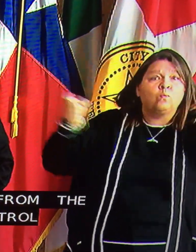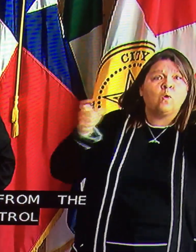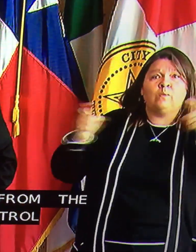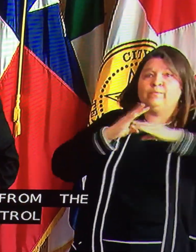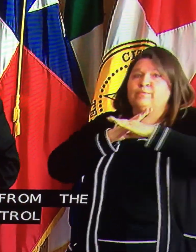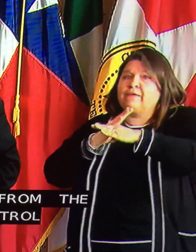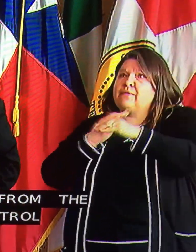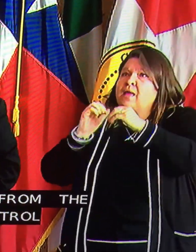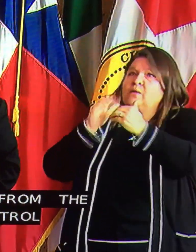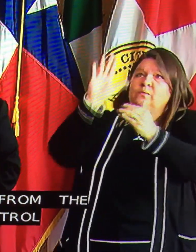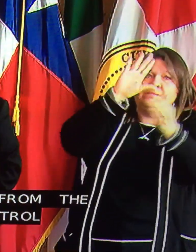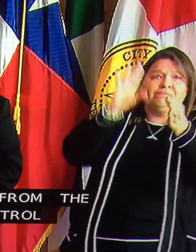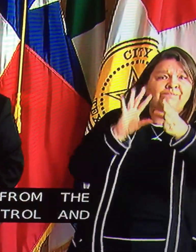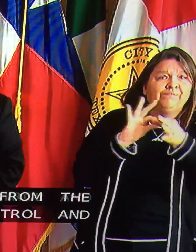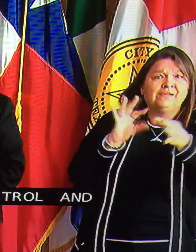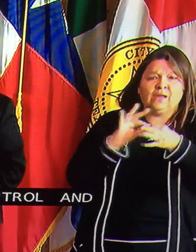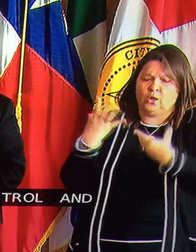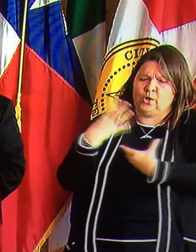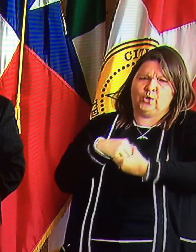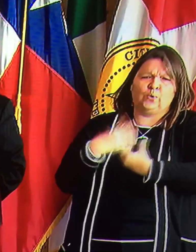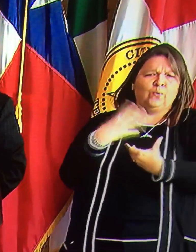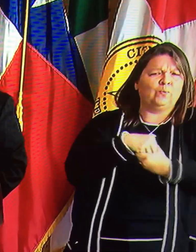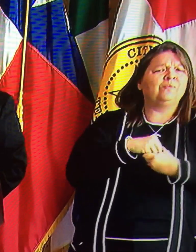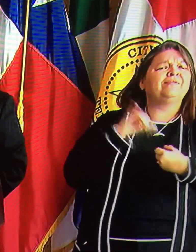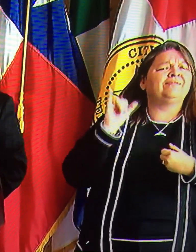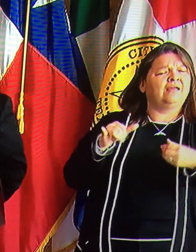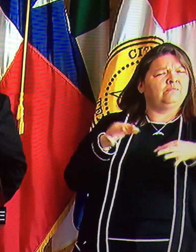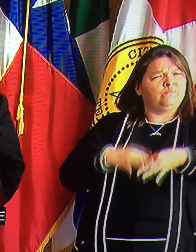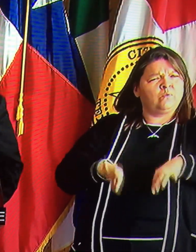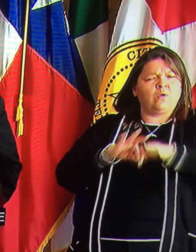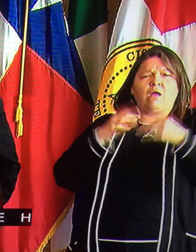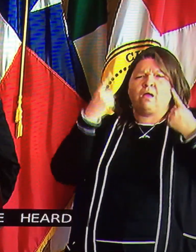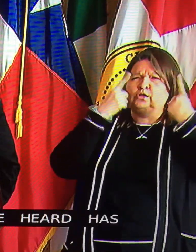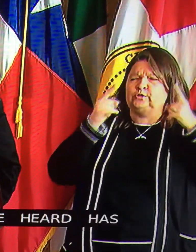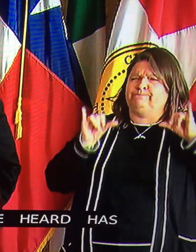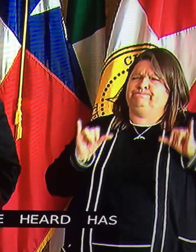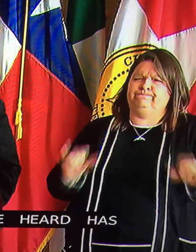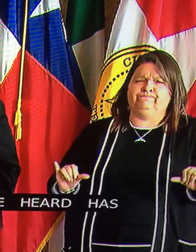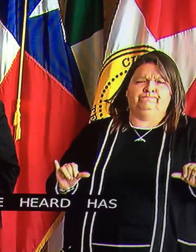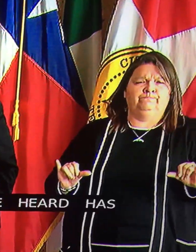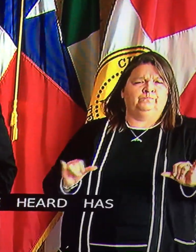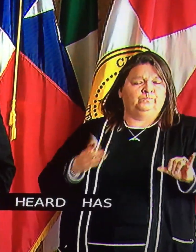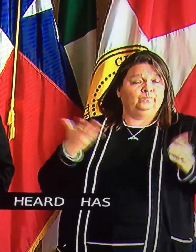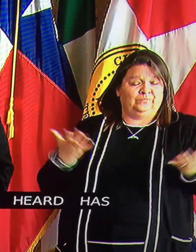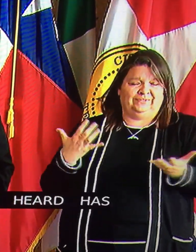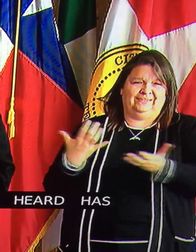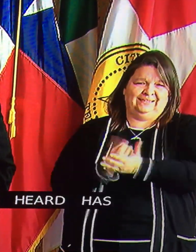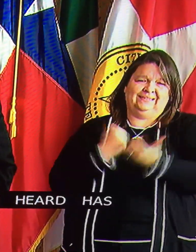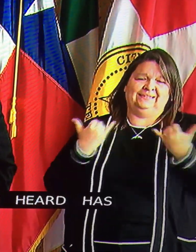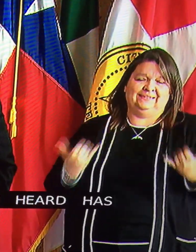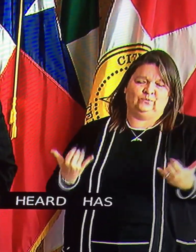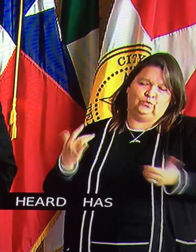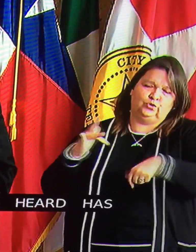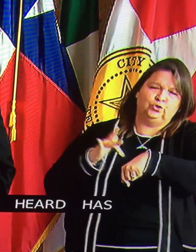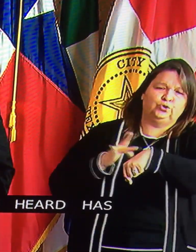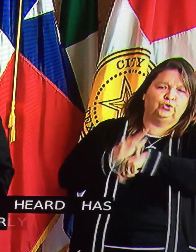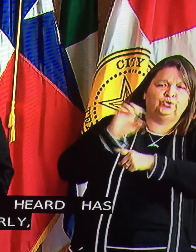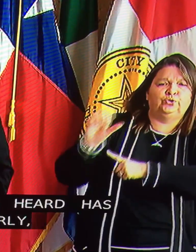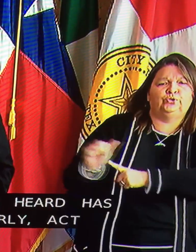message that we've heard has been consistent. Act early. Act aggressively.